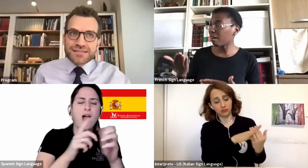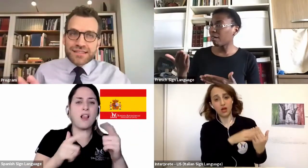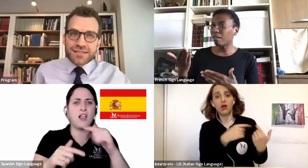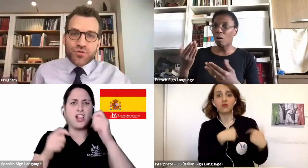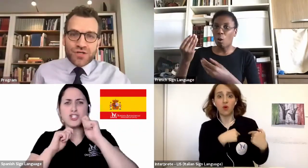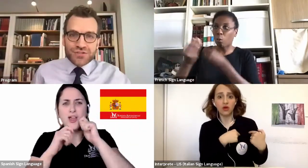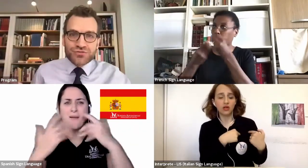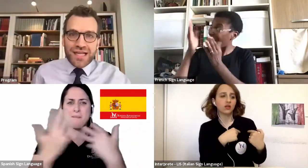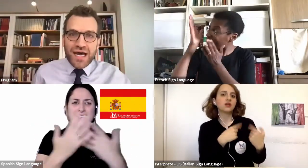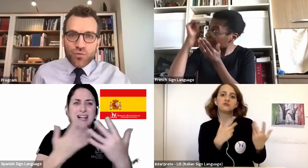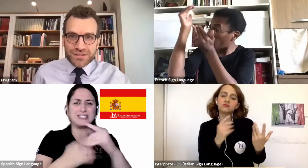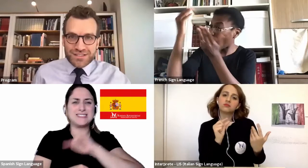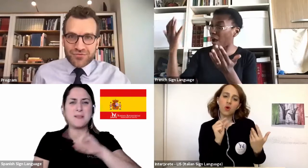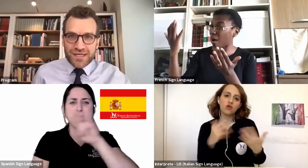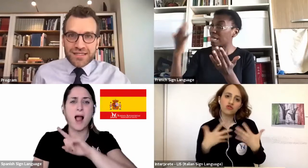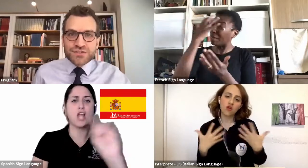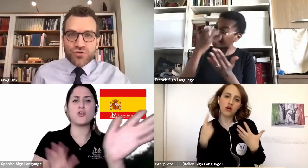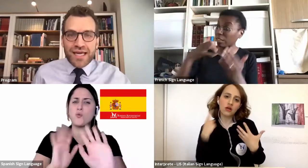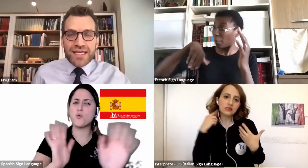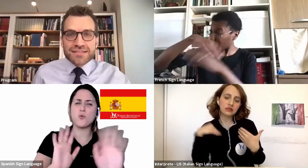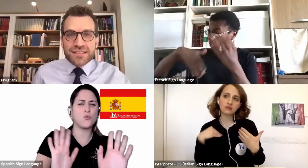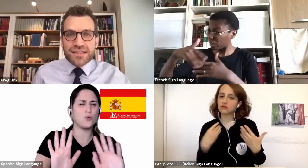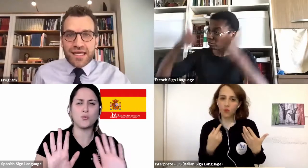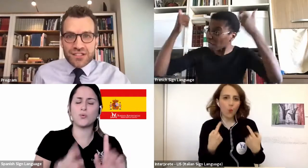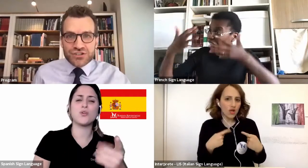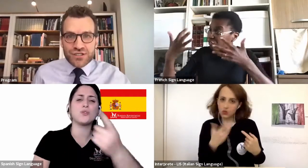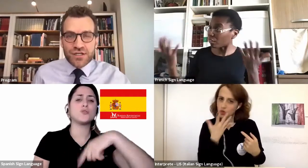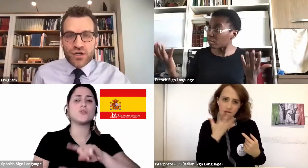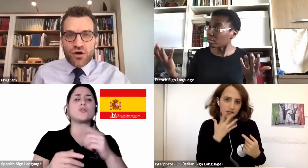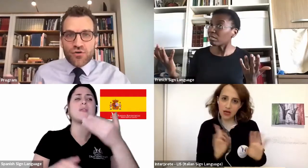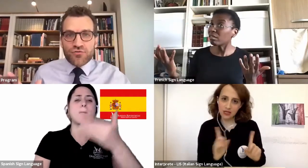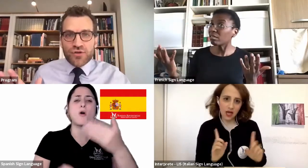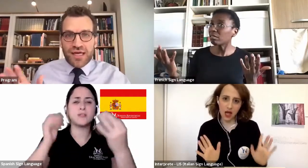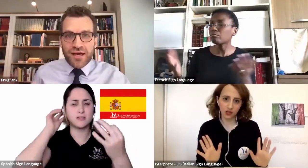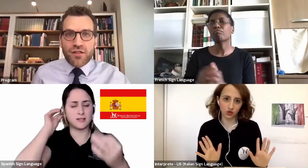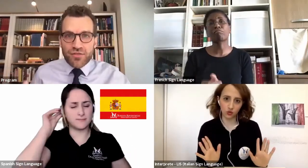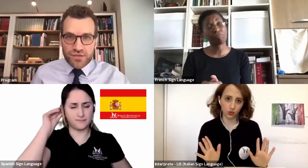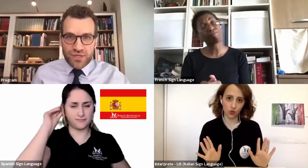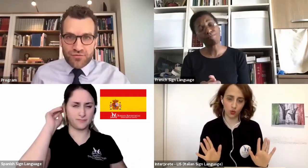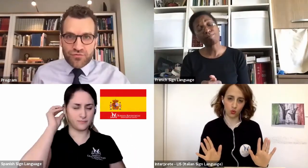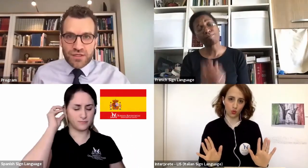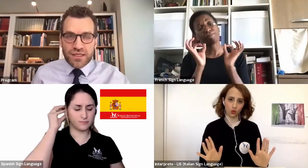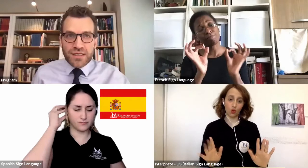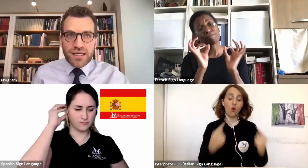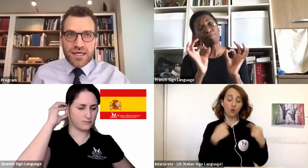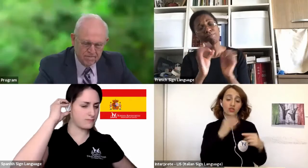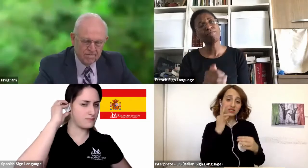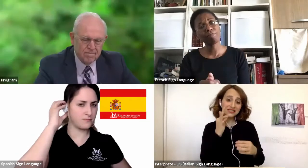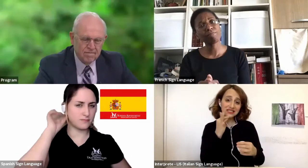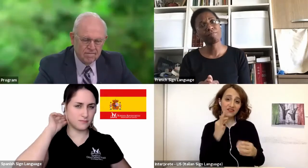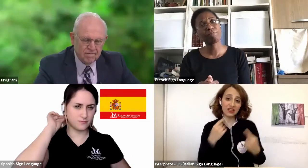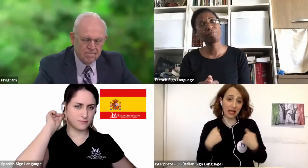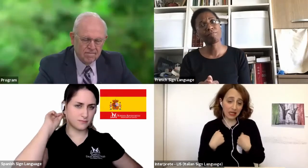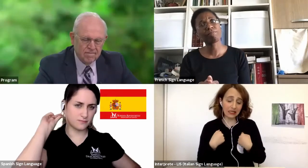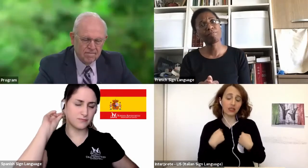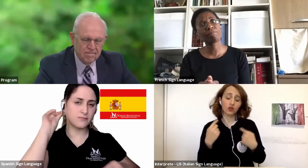It's important to allow oneself that. It's okay. It's an indication of healthy grief. If you